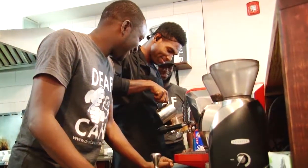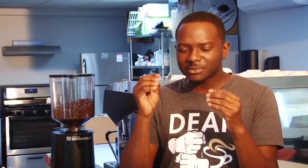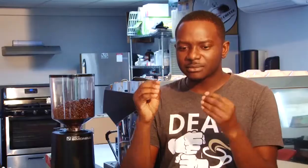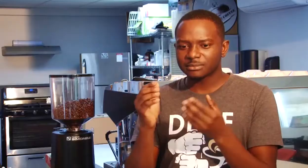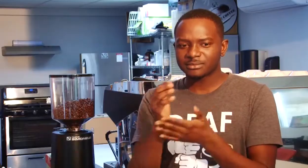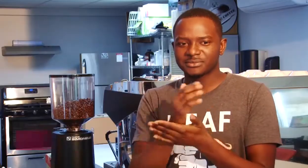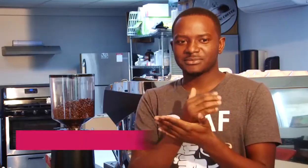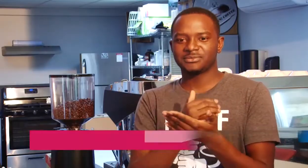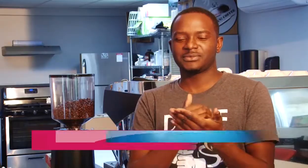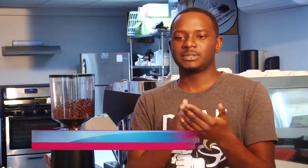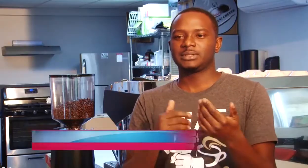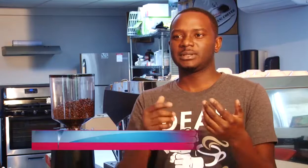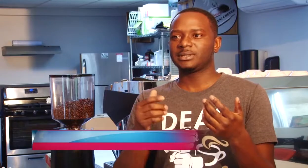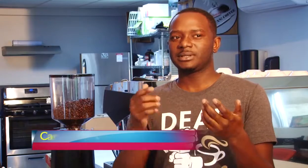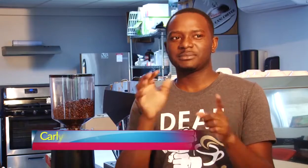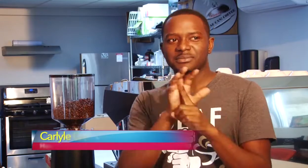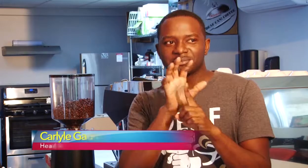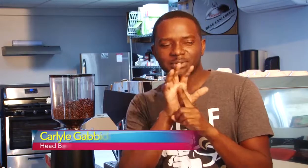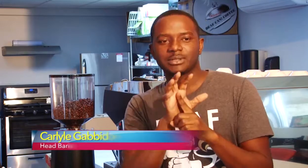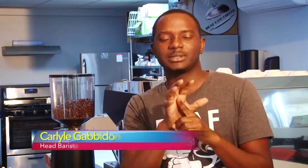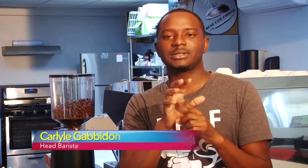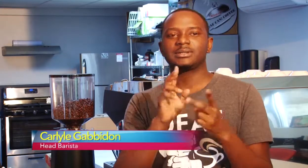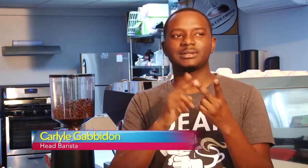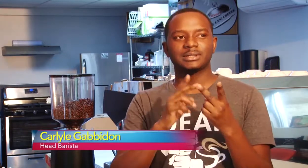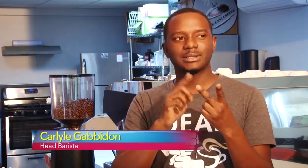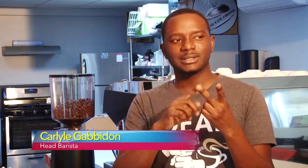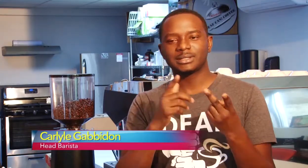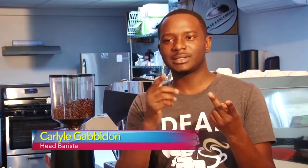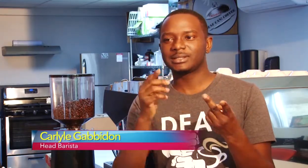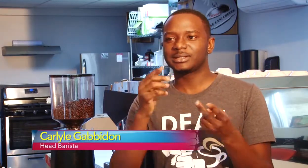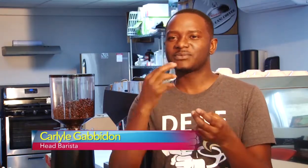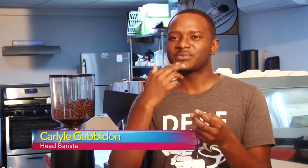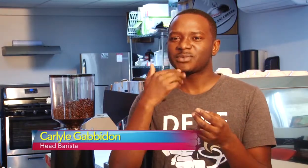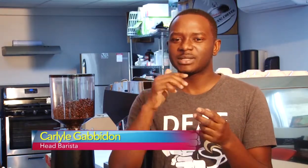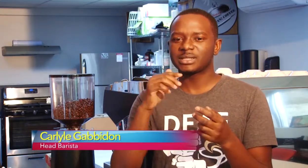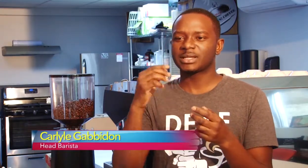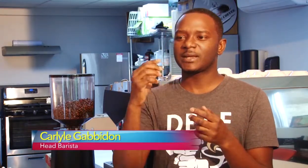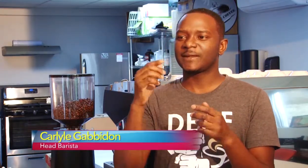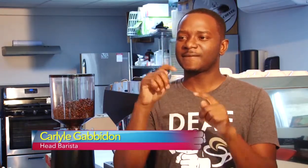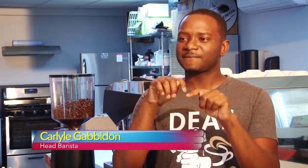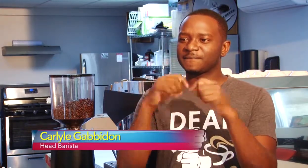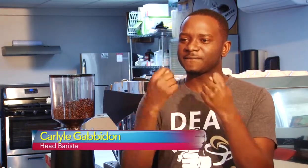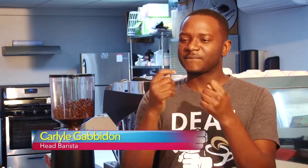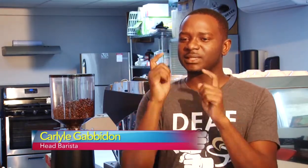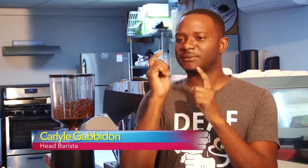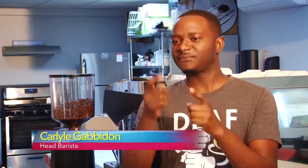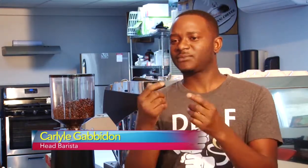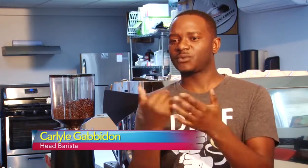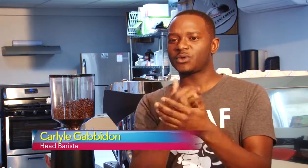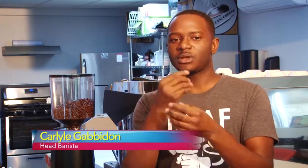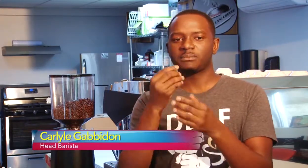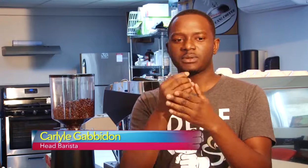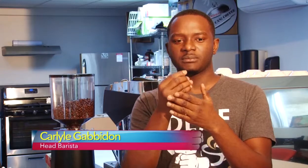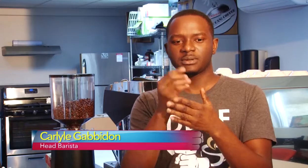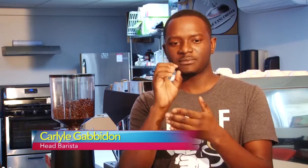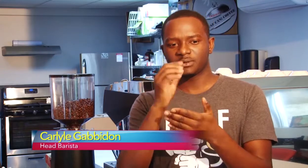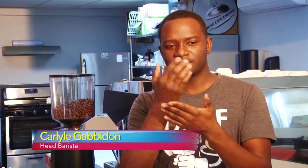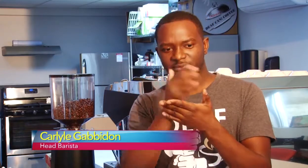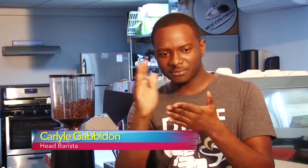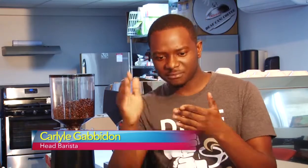We started selling coffee drinks, saving up our money, getting better equipment. People started coming and getting really excited about it. We